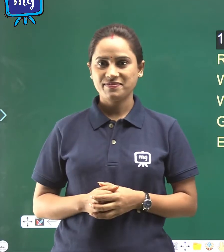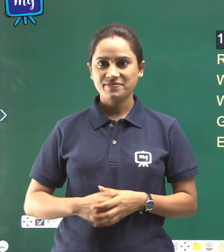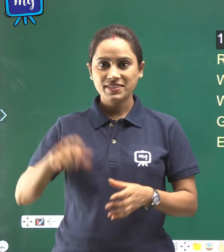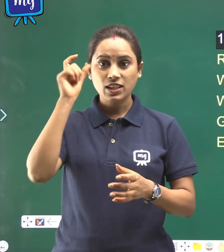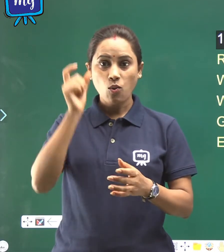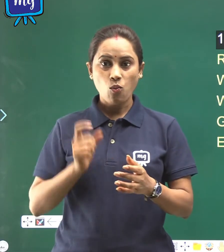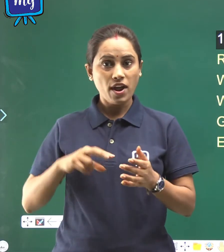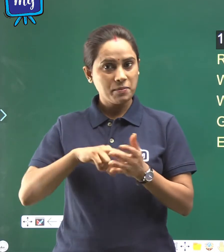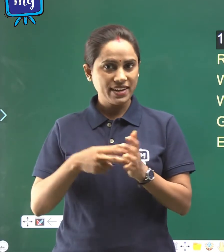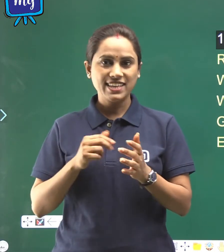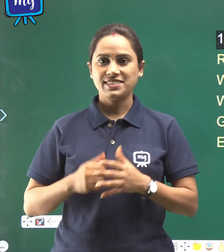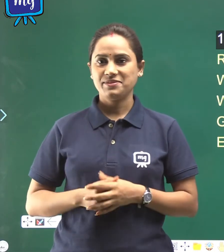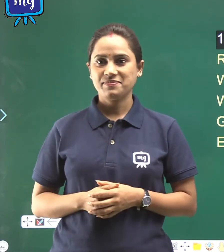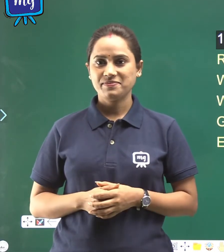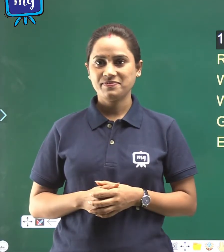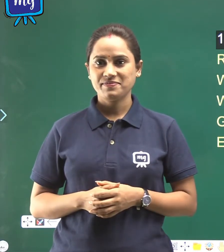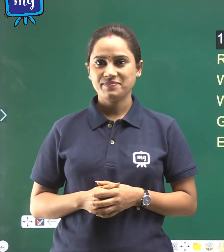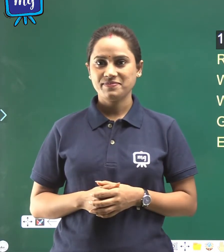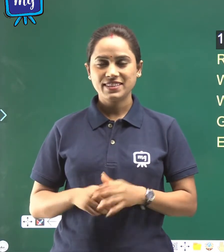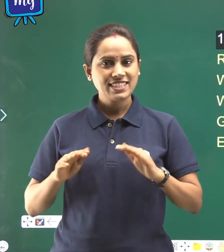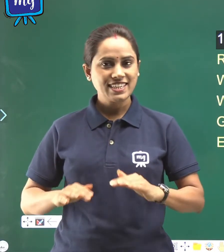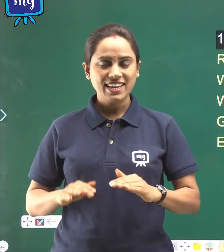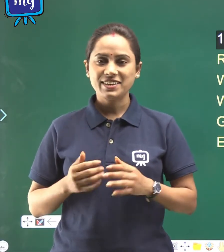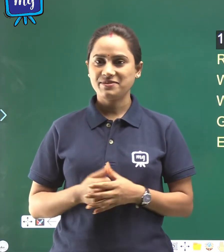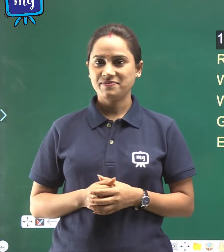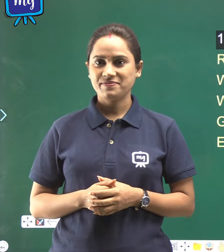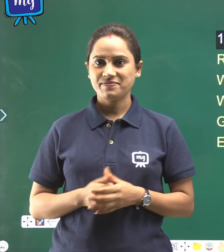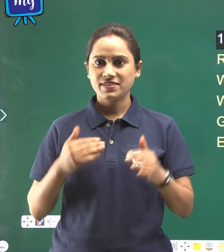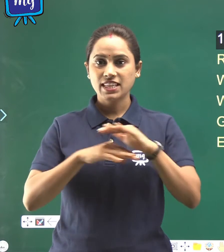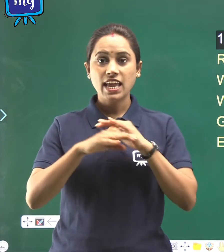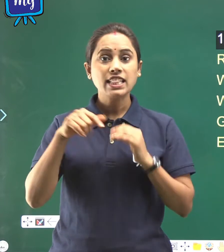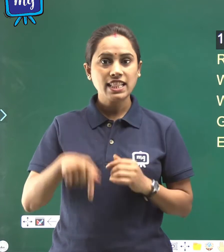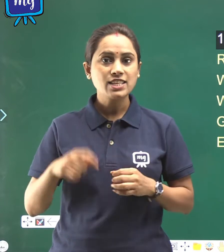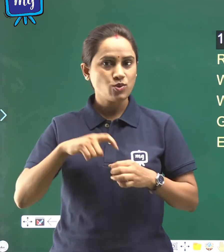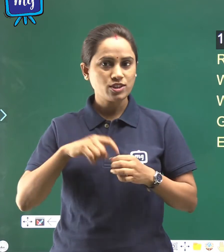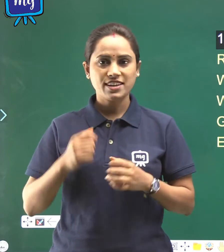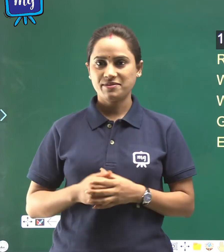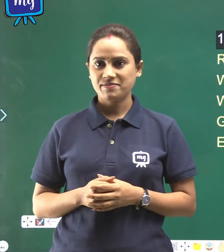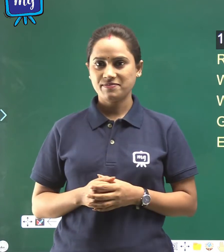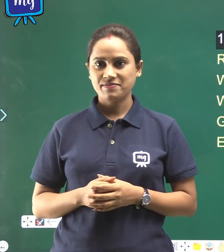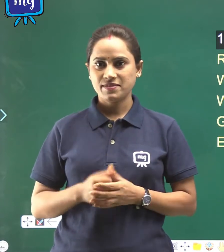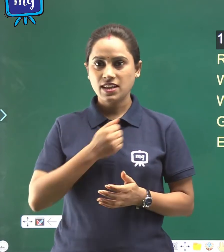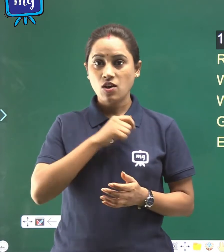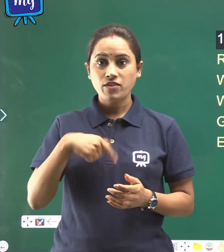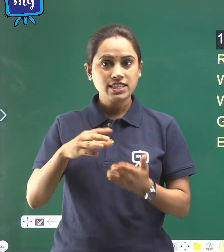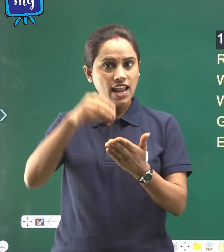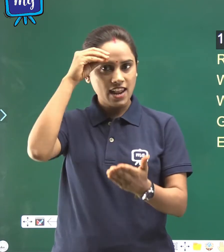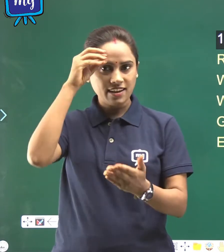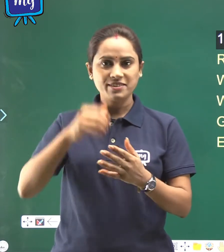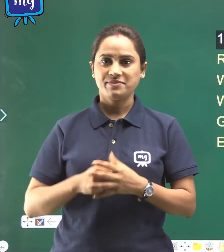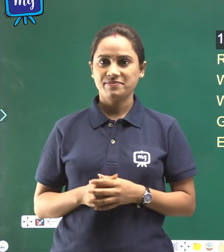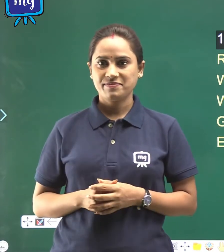what meanings? Children, in this question, we shall learn